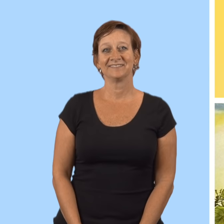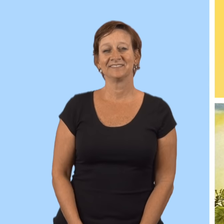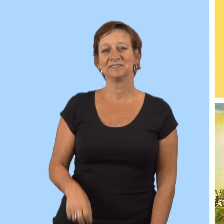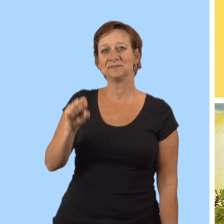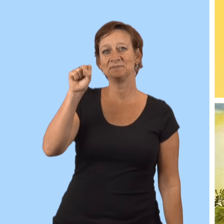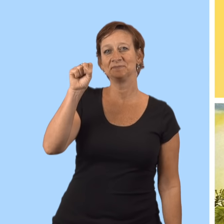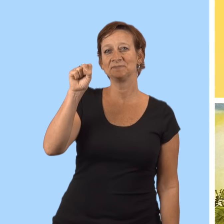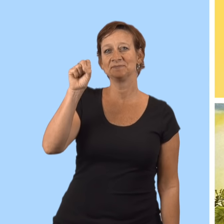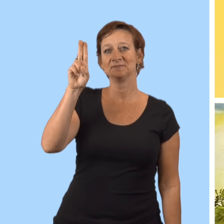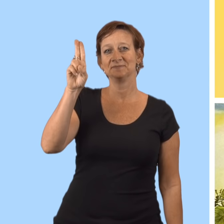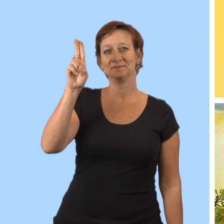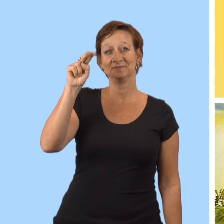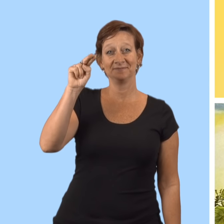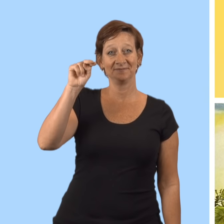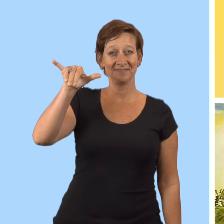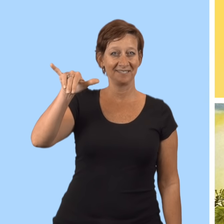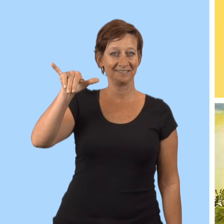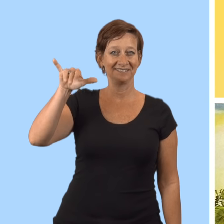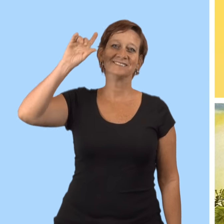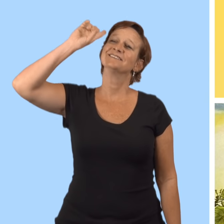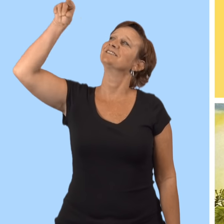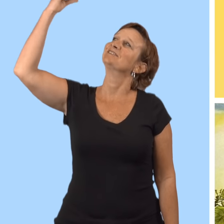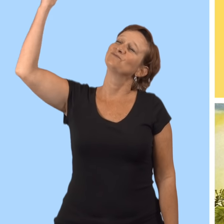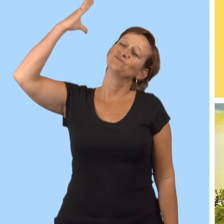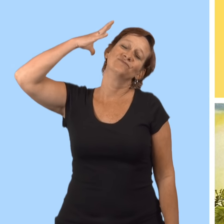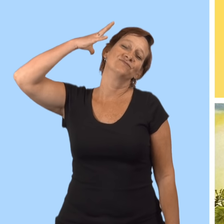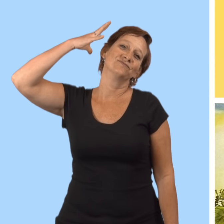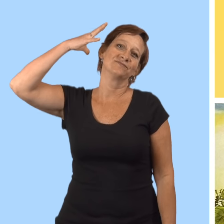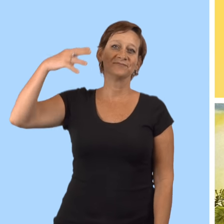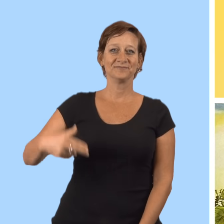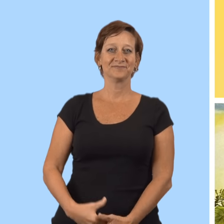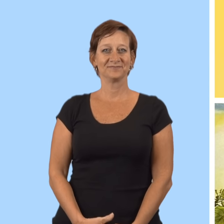sunny sunny sunny